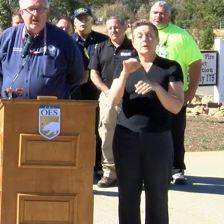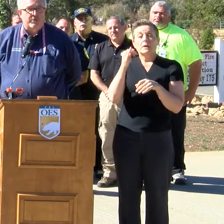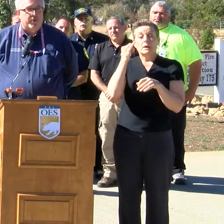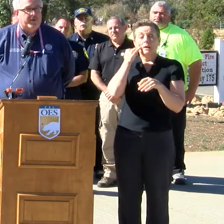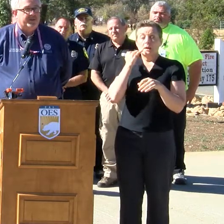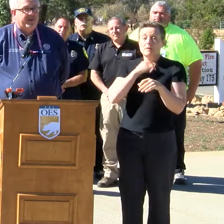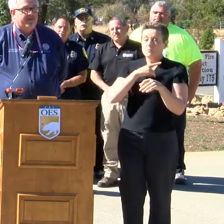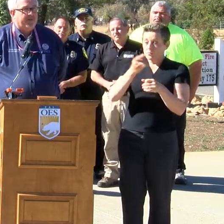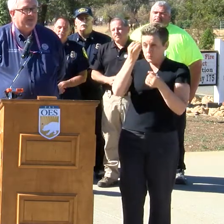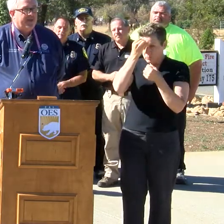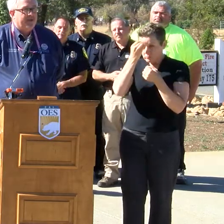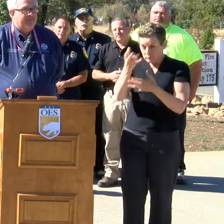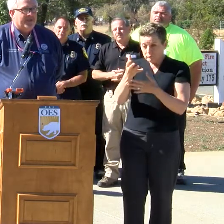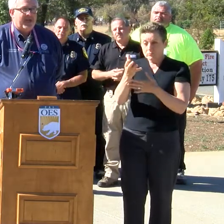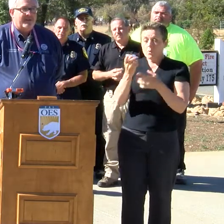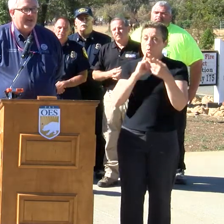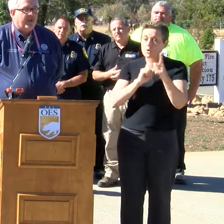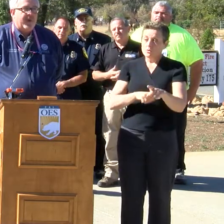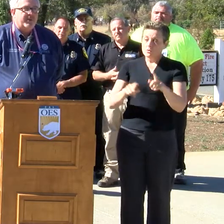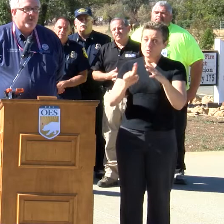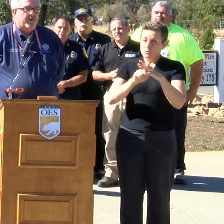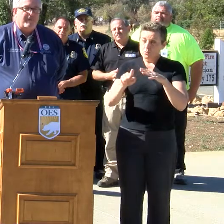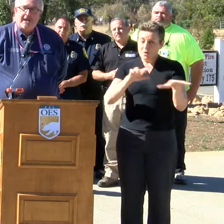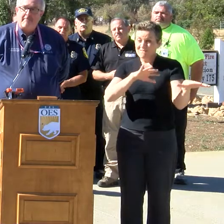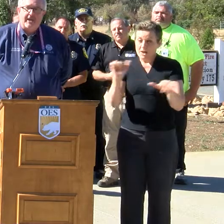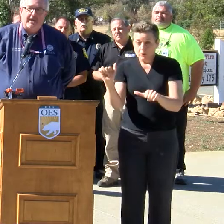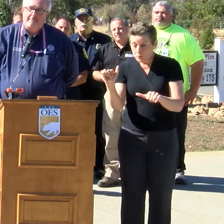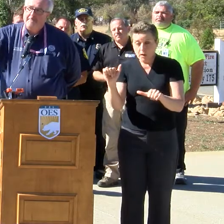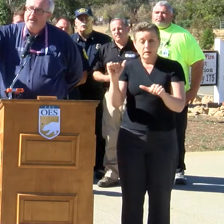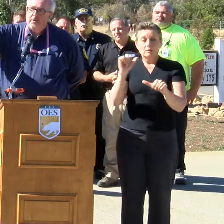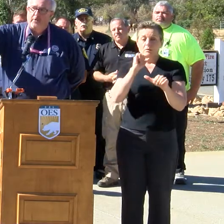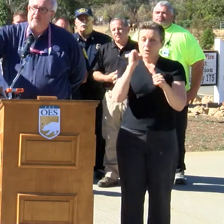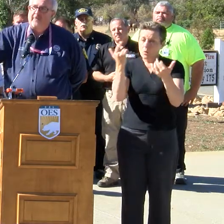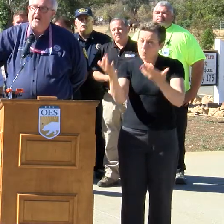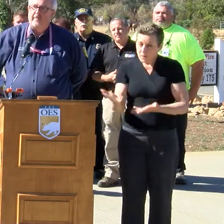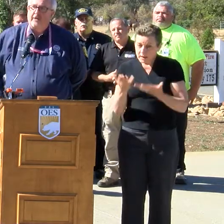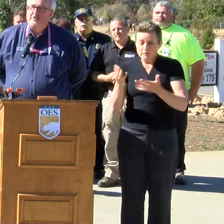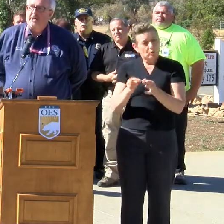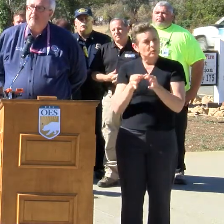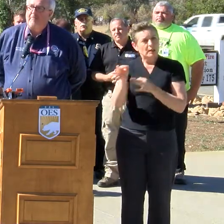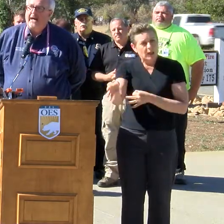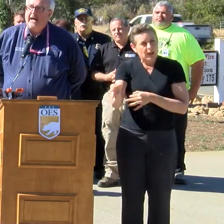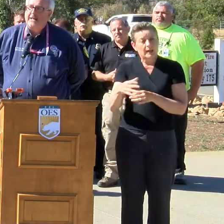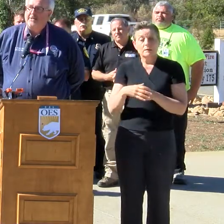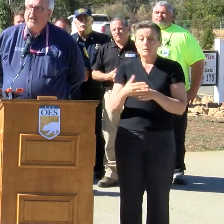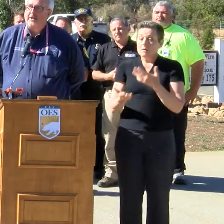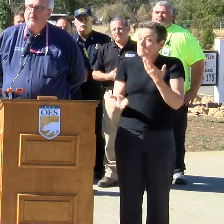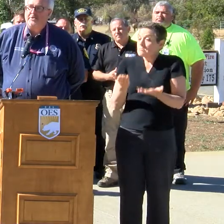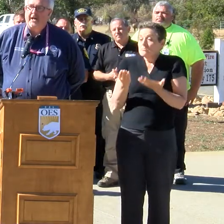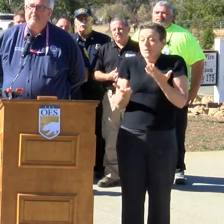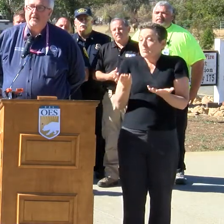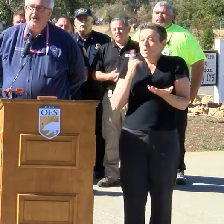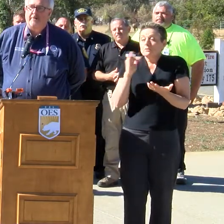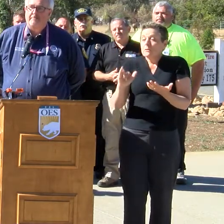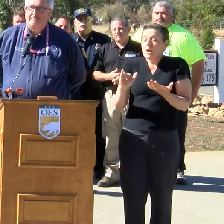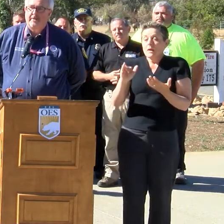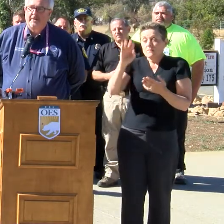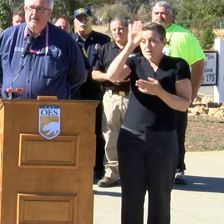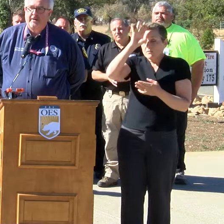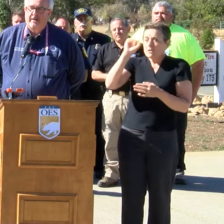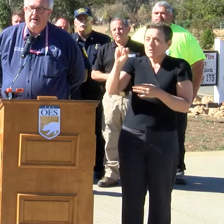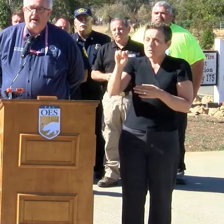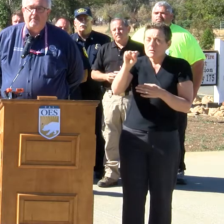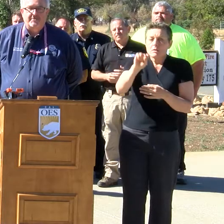an evacuation order is given. And that evacuation order may be local firefighters coming by telling you it's time to go.